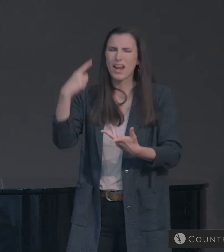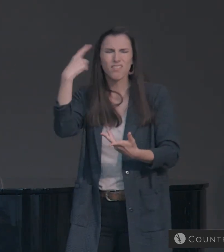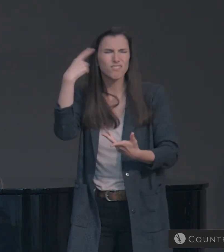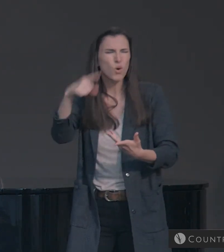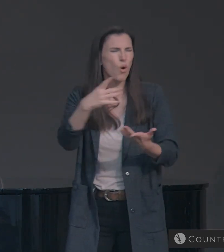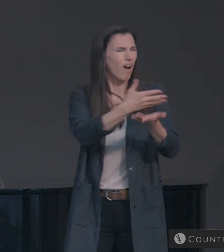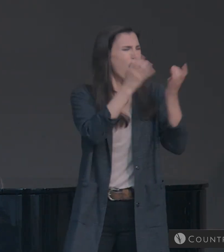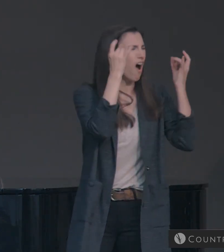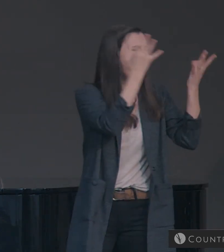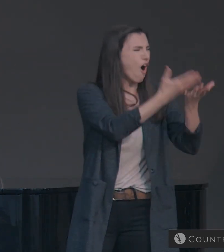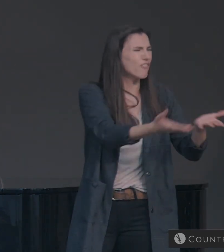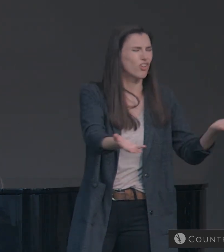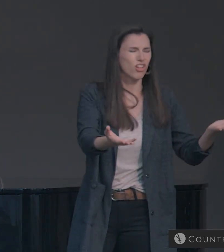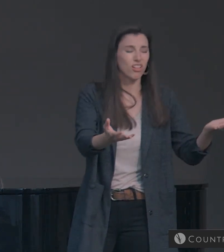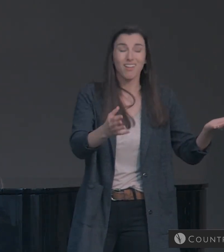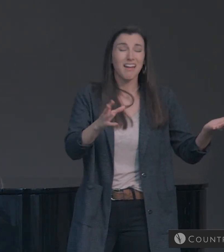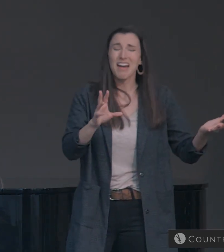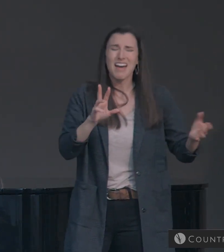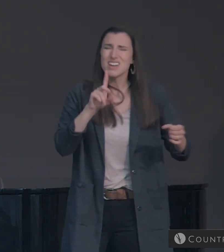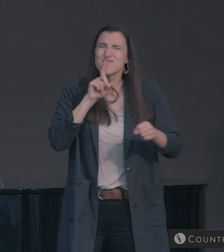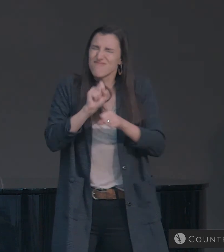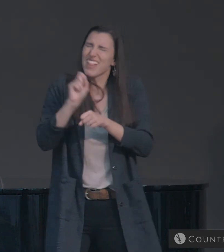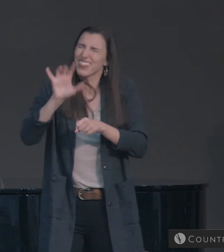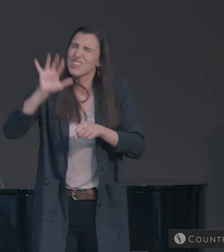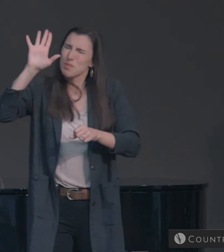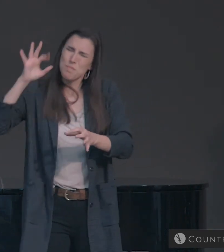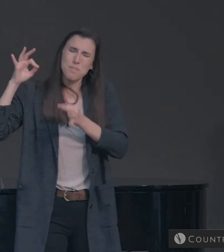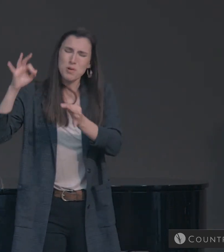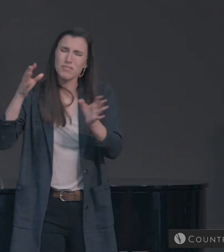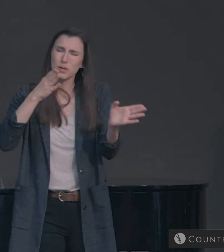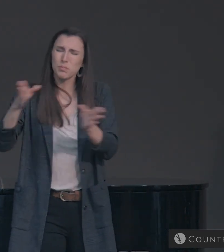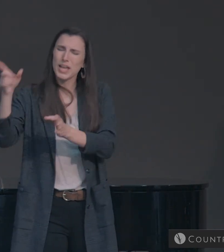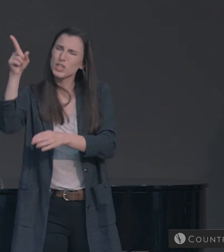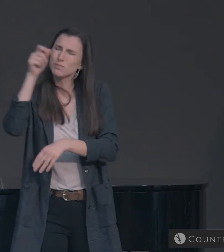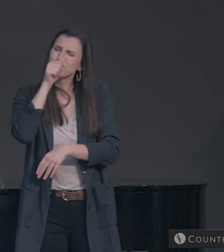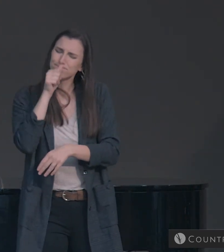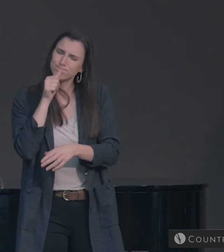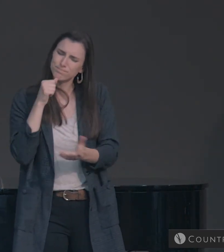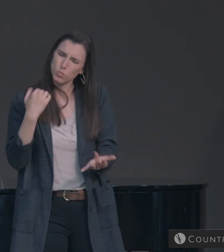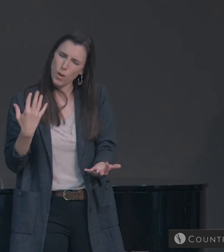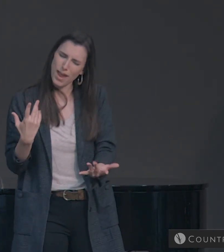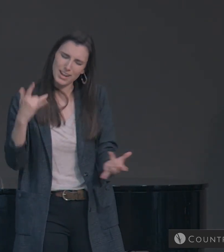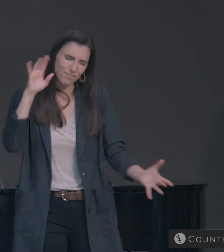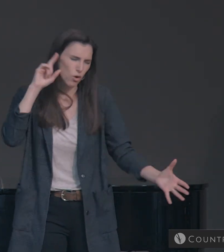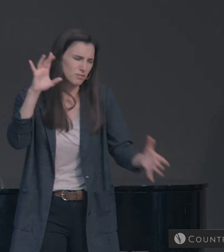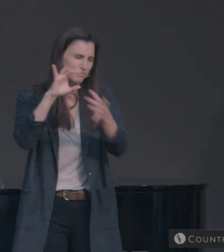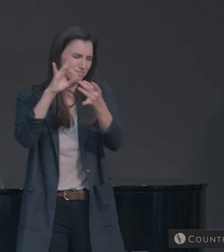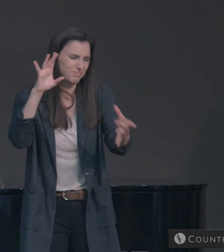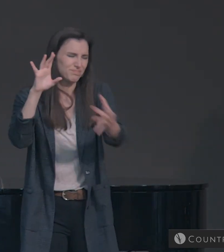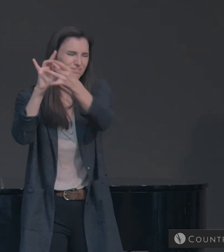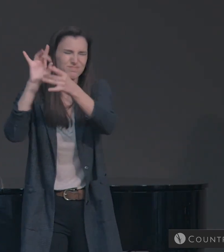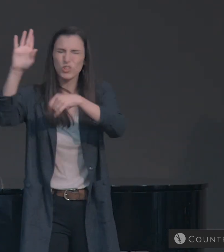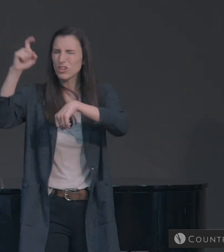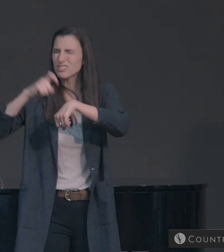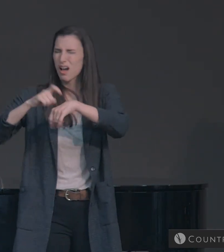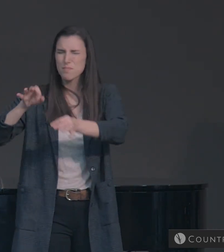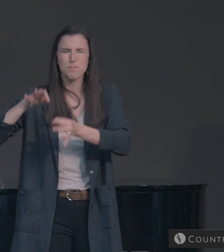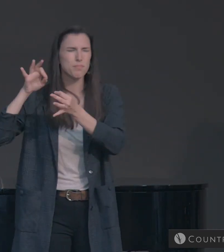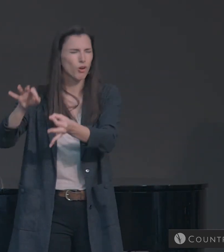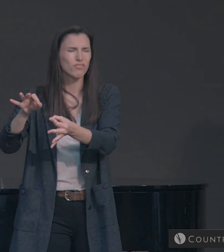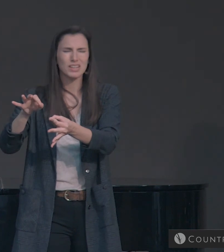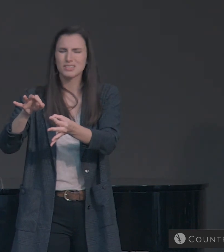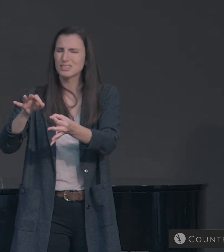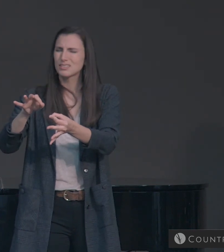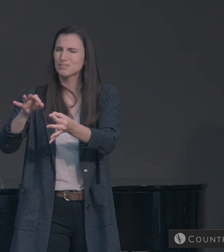God, it's actually your perfect plan. Your perfect timing. Your purpose.